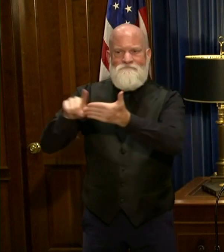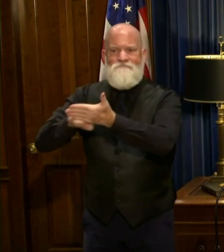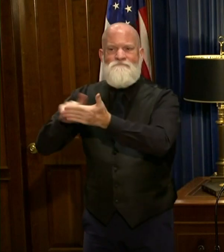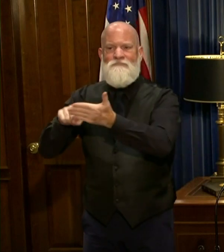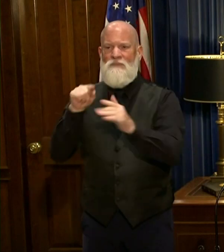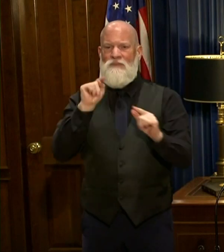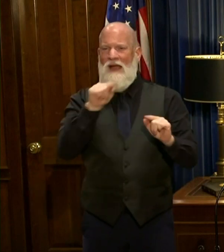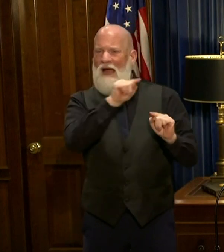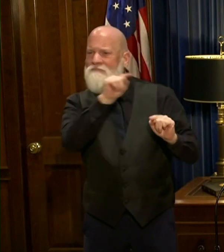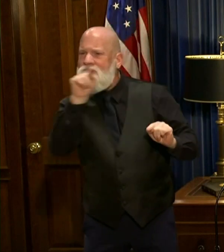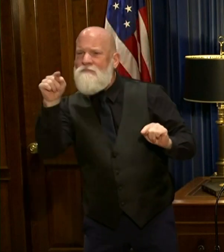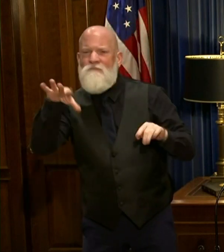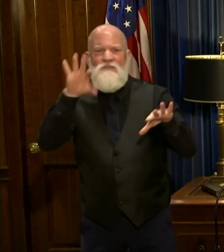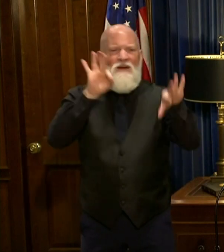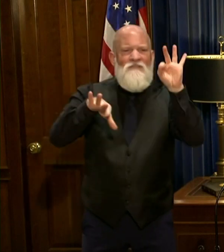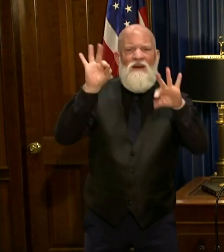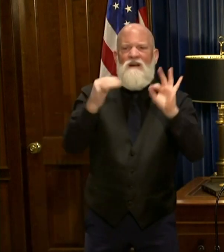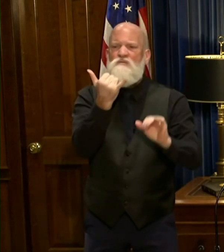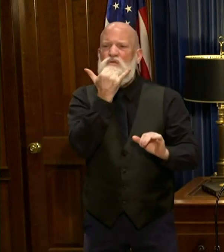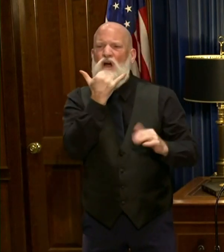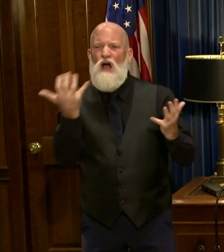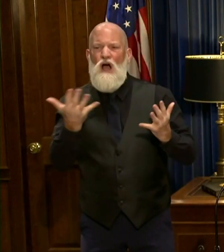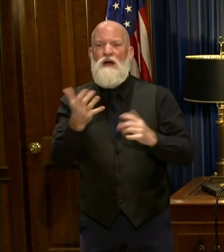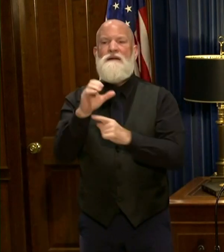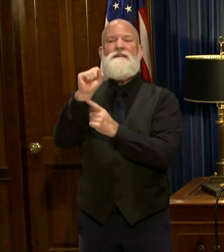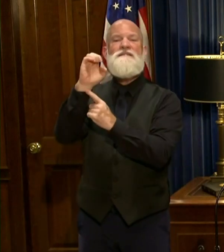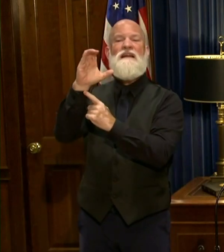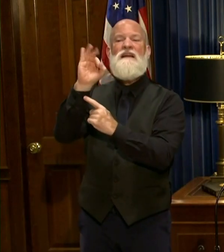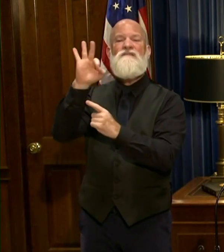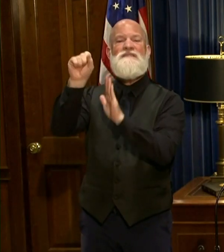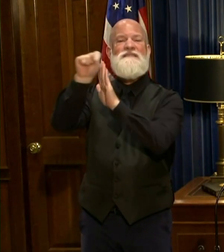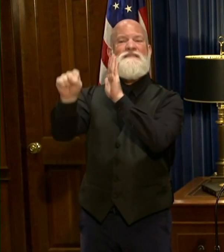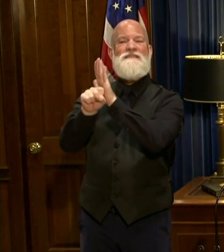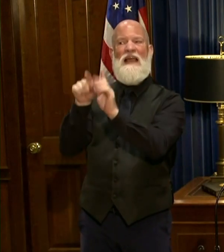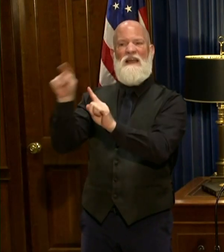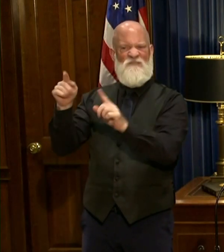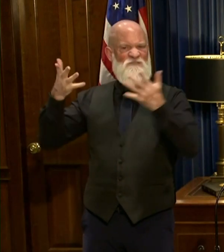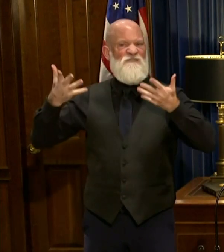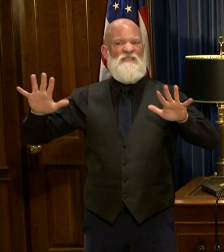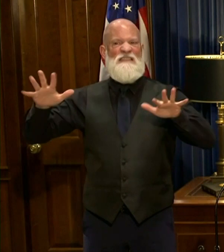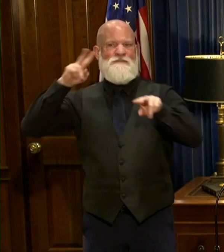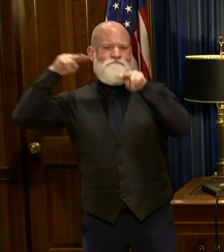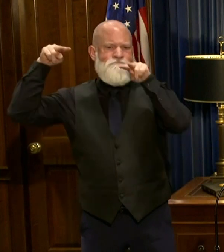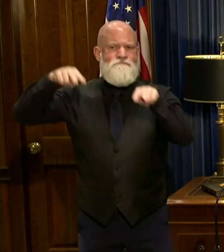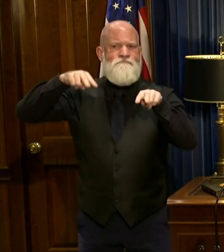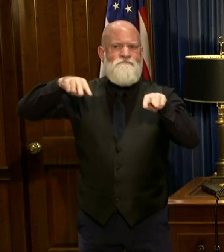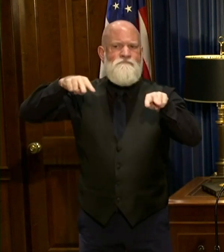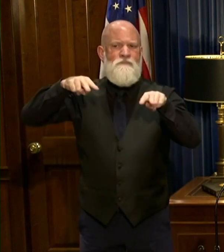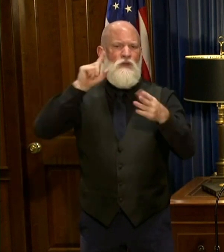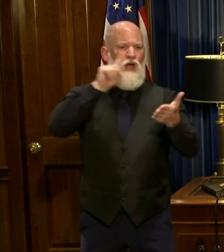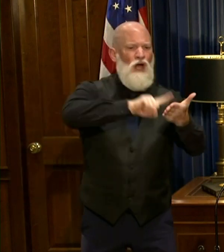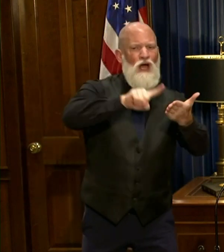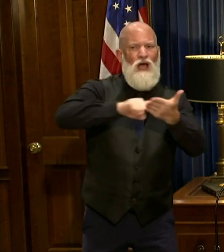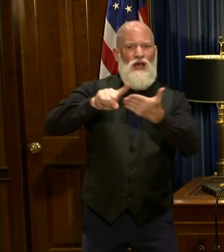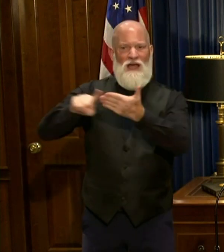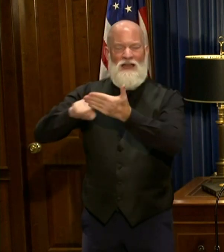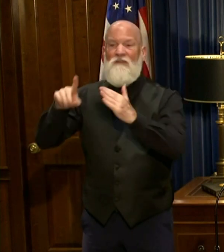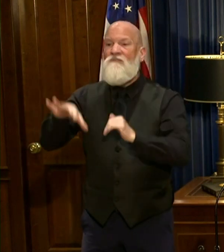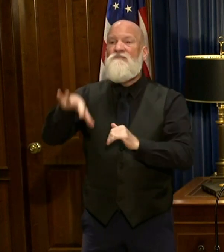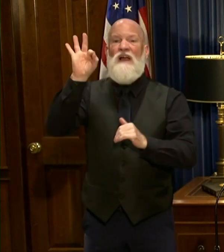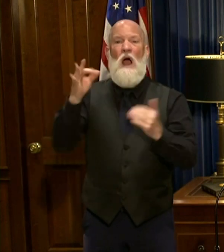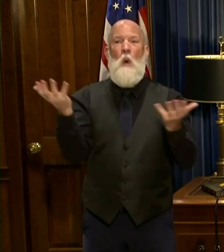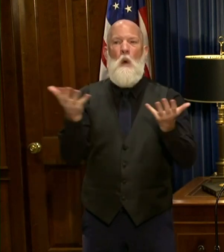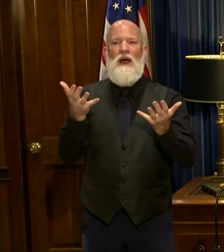Secretary of State oversaw a complete audit, which revealed significant errors made in several counties, including Floyd,